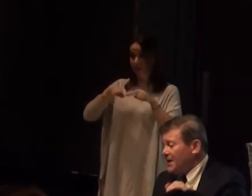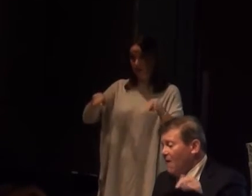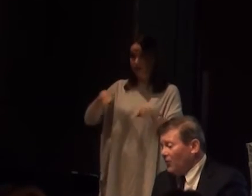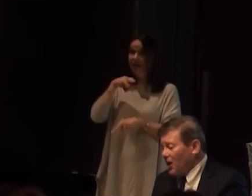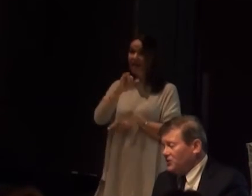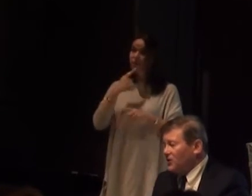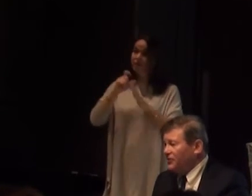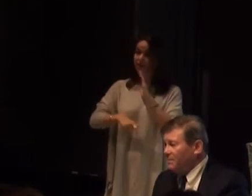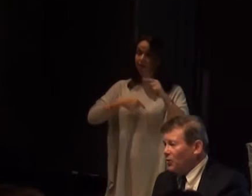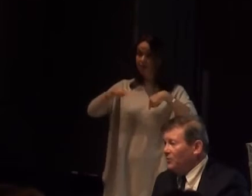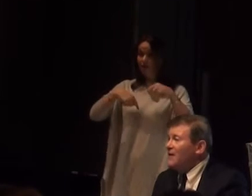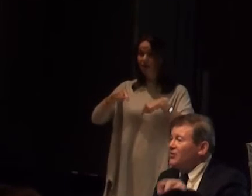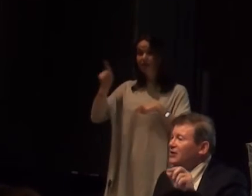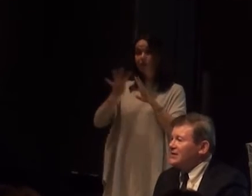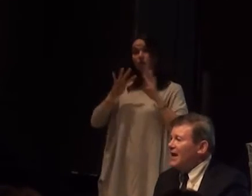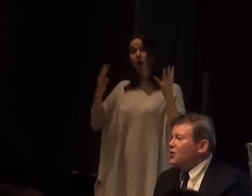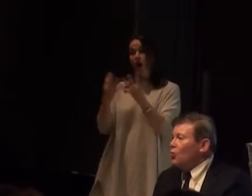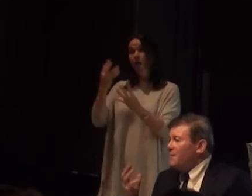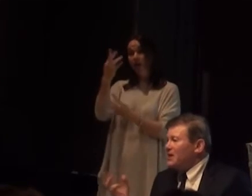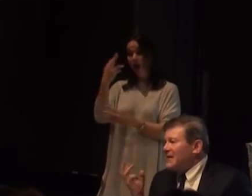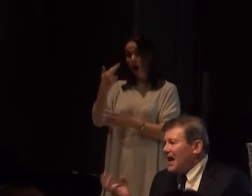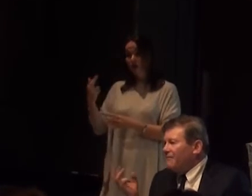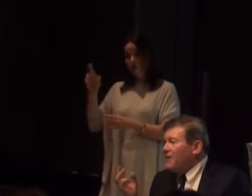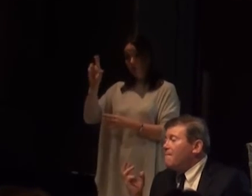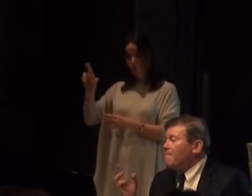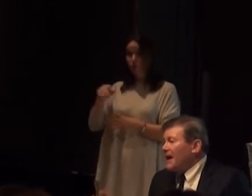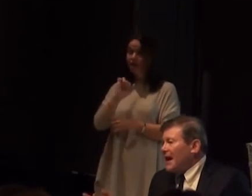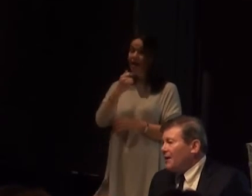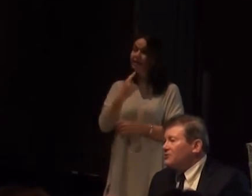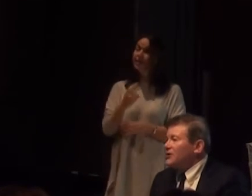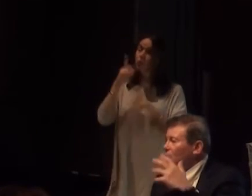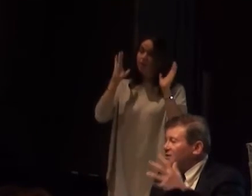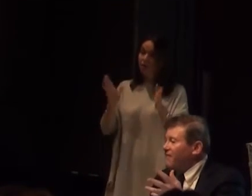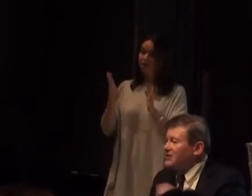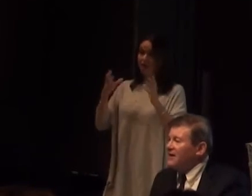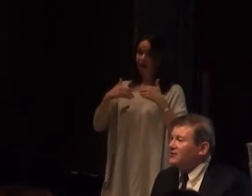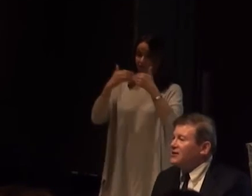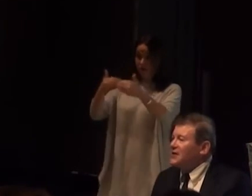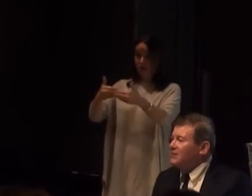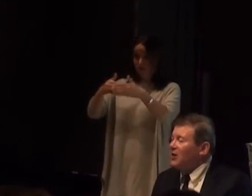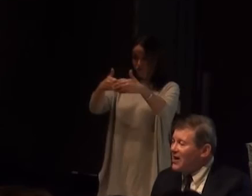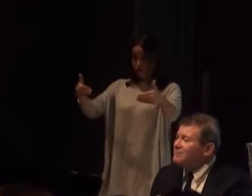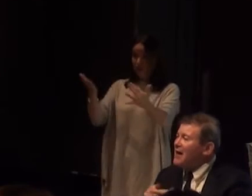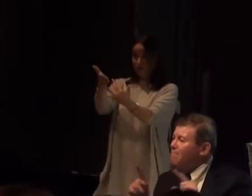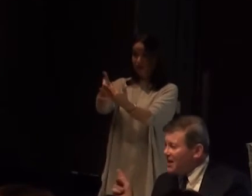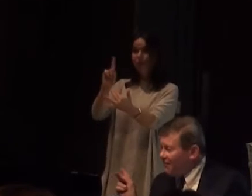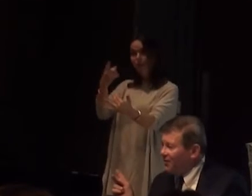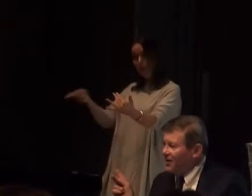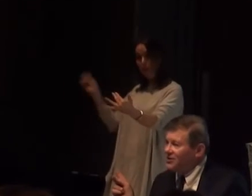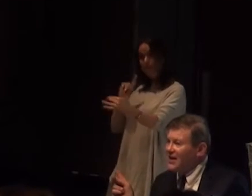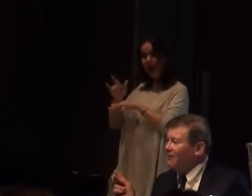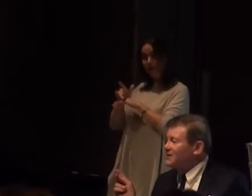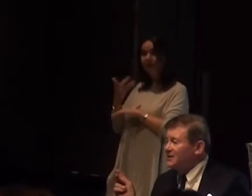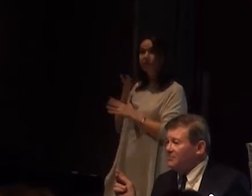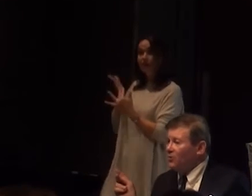it was he on the Arts Lottery Board that said we must have back house as well as front of house accessible. And that has made many of